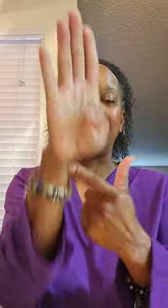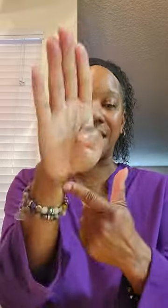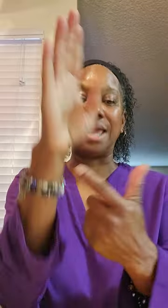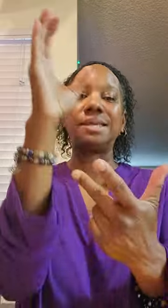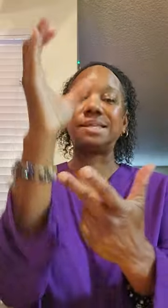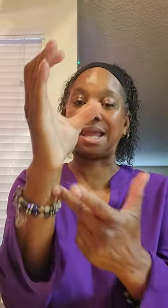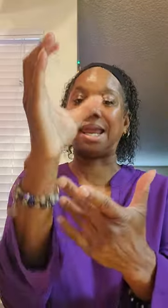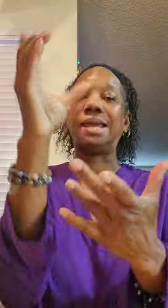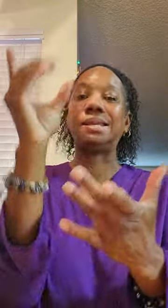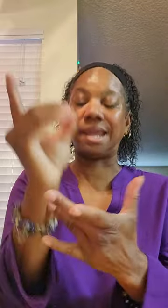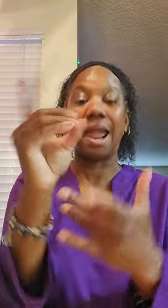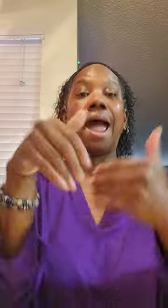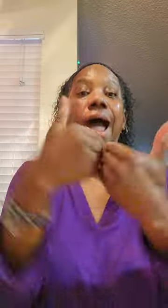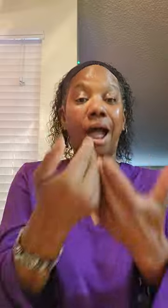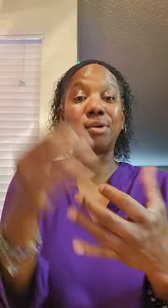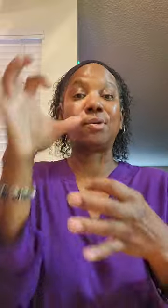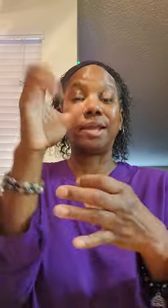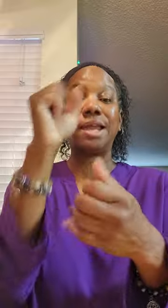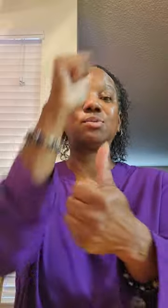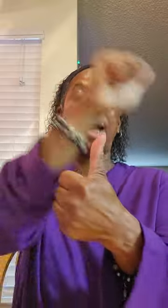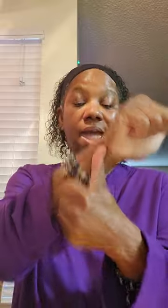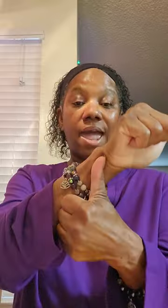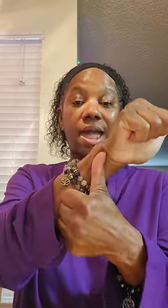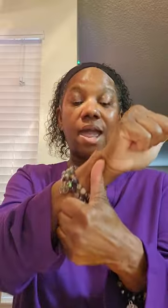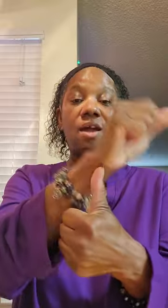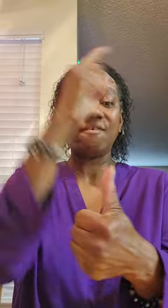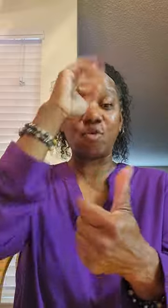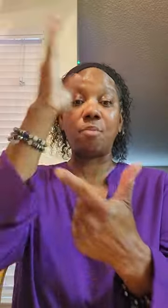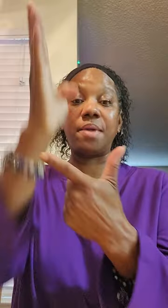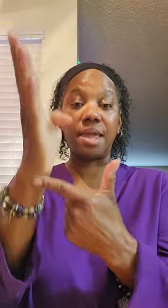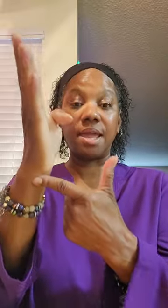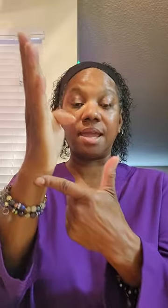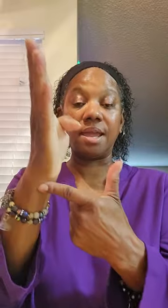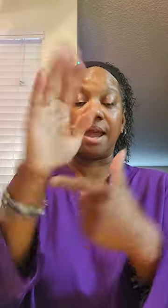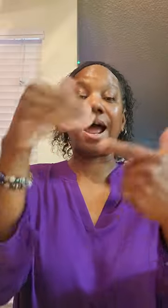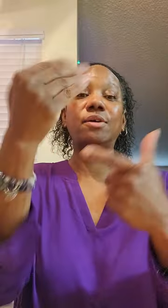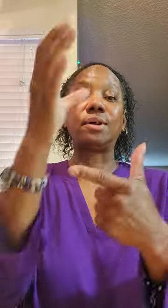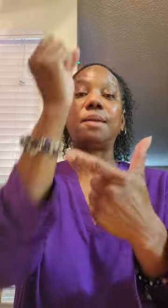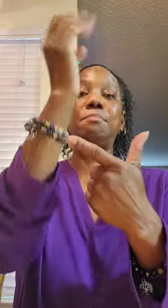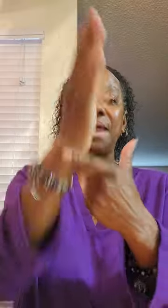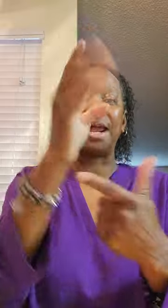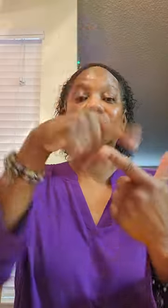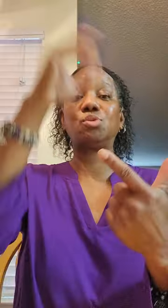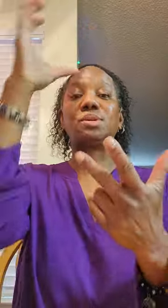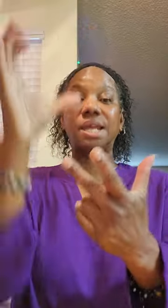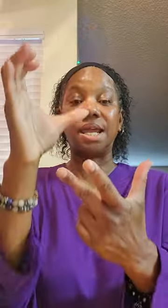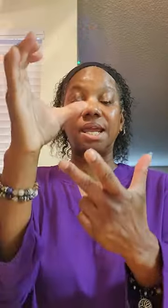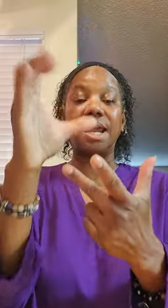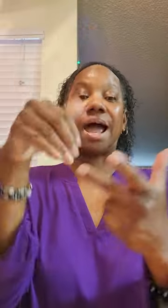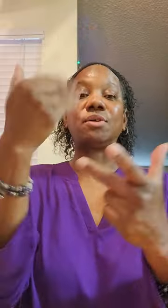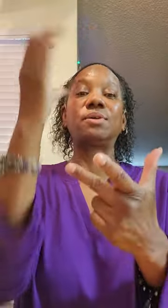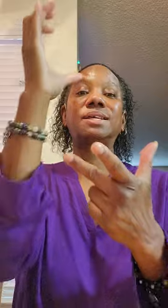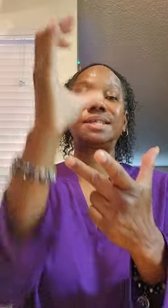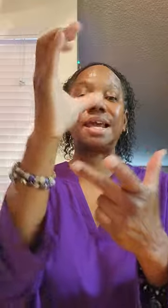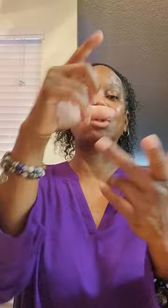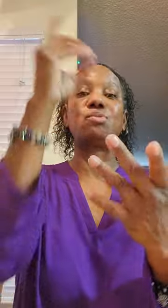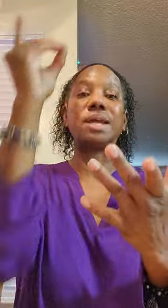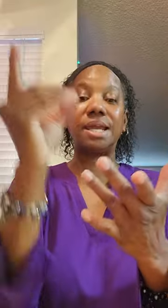B, C, D. How are going to get to A for B? And how are going to get B to C? And how are going to get C to D?